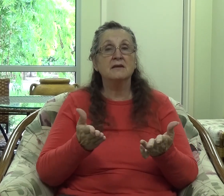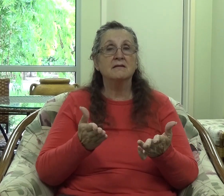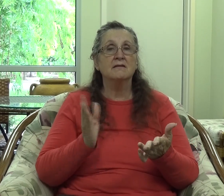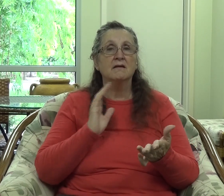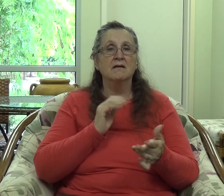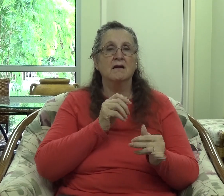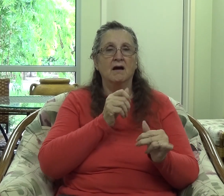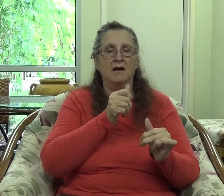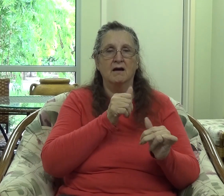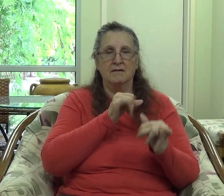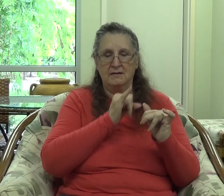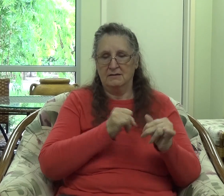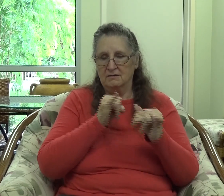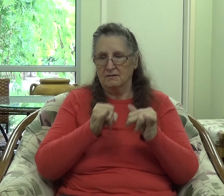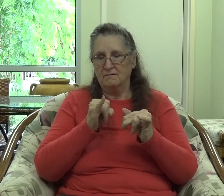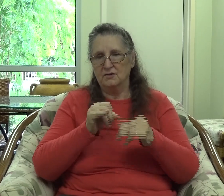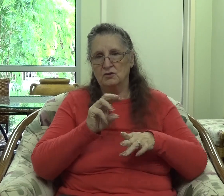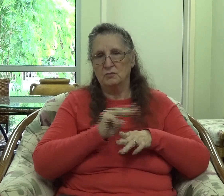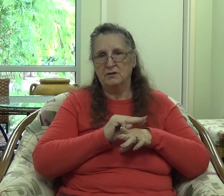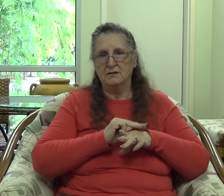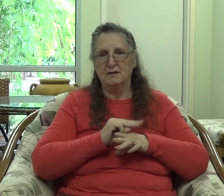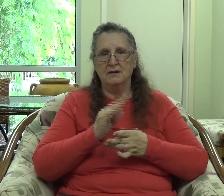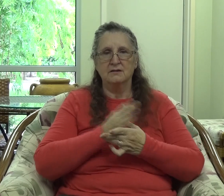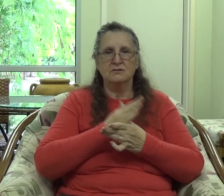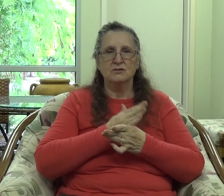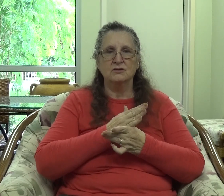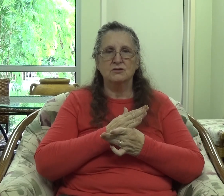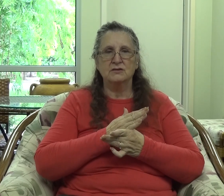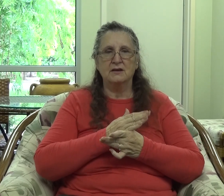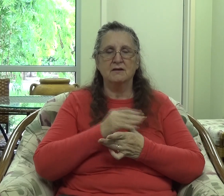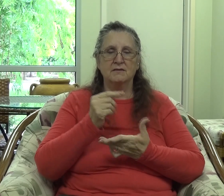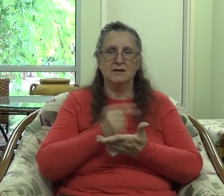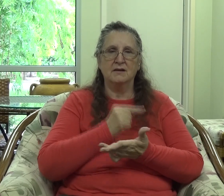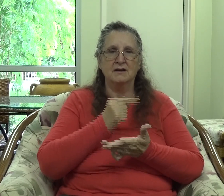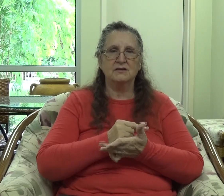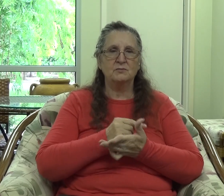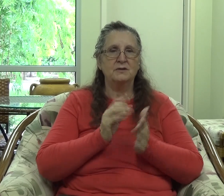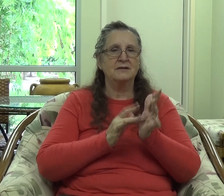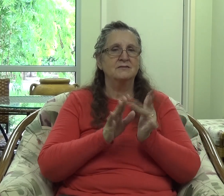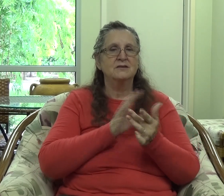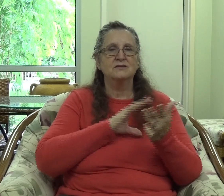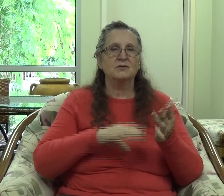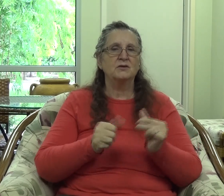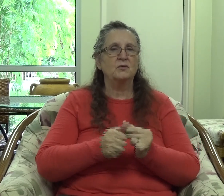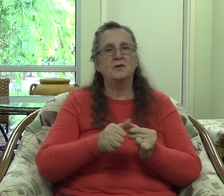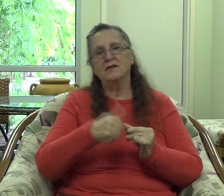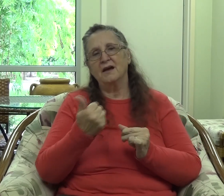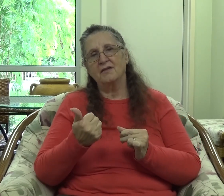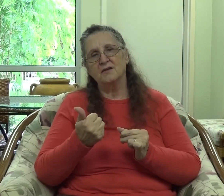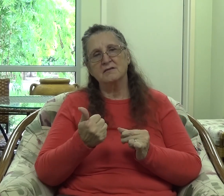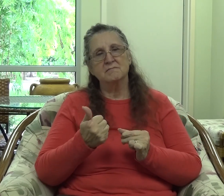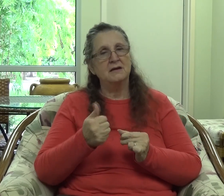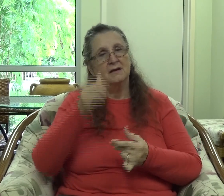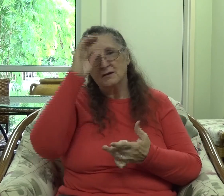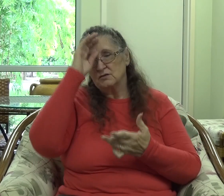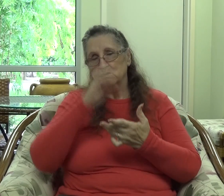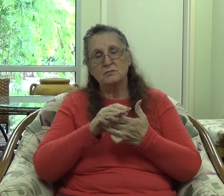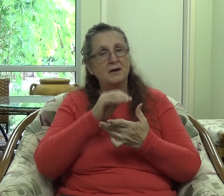ministry is to share the gospel of Jesus Christ with others. Our unsaved spouses, our unsaved children,